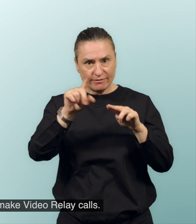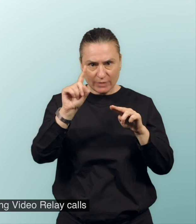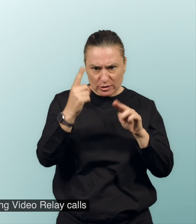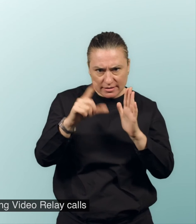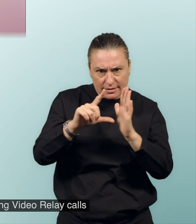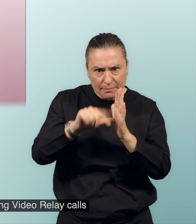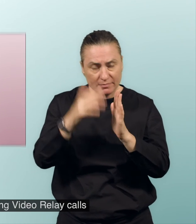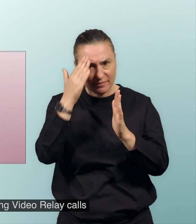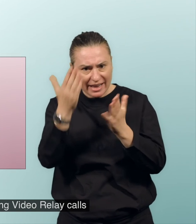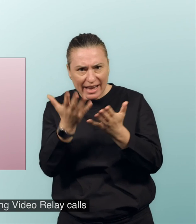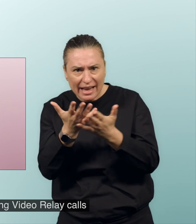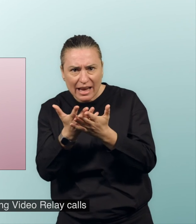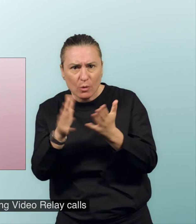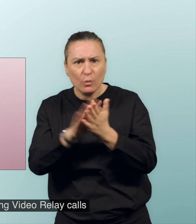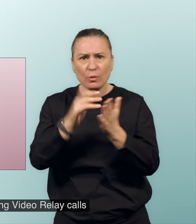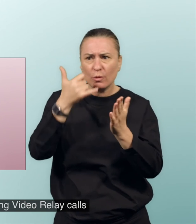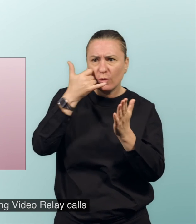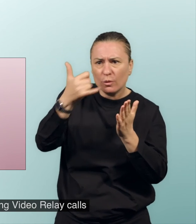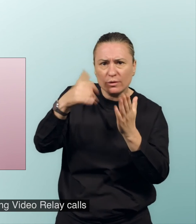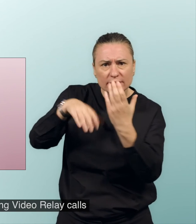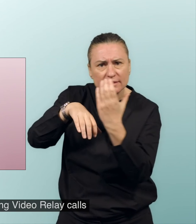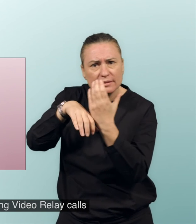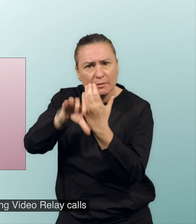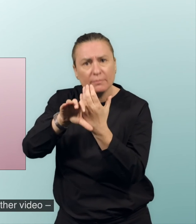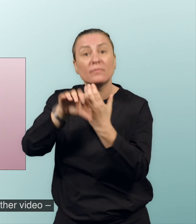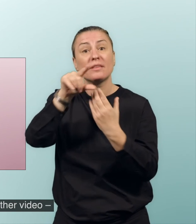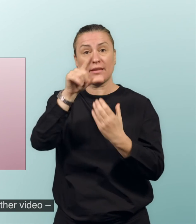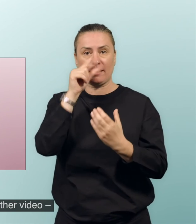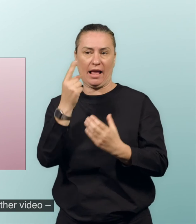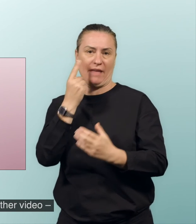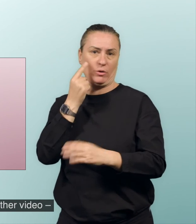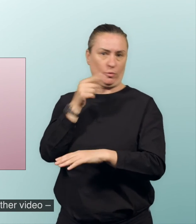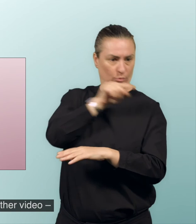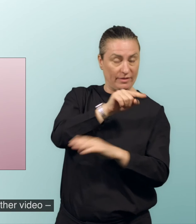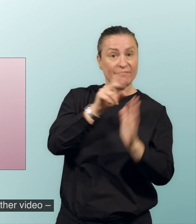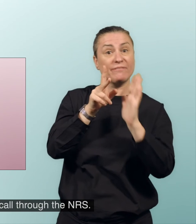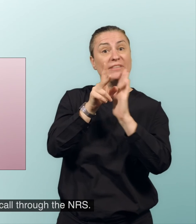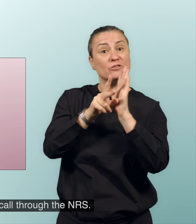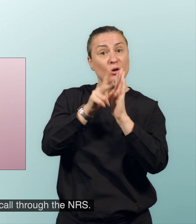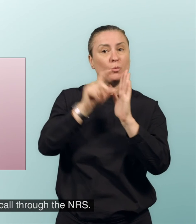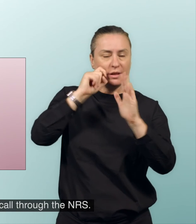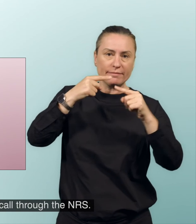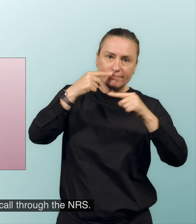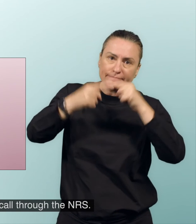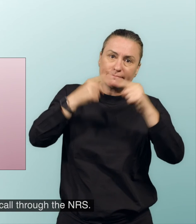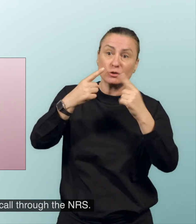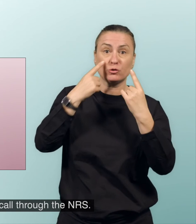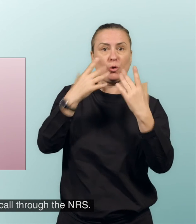If you need help making Video Relay calls, watch our other video, Making a Video Relay Call